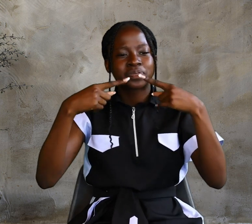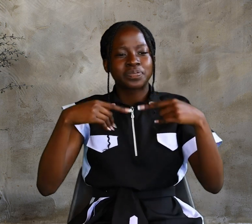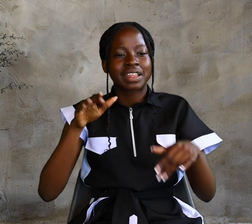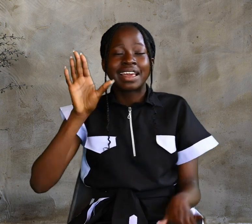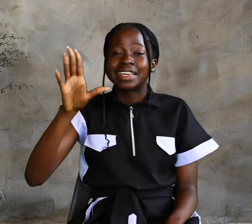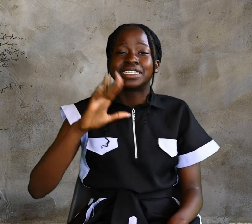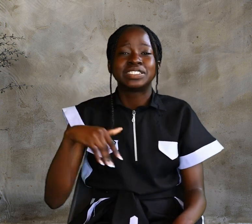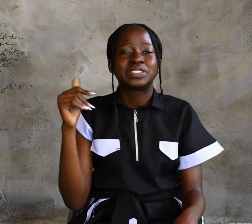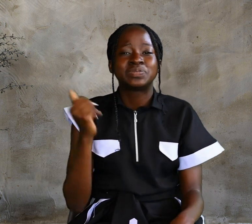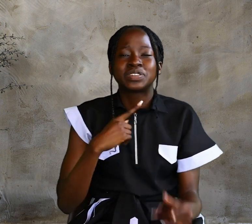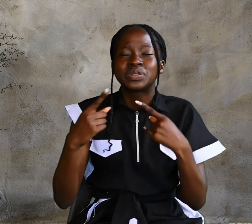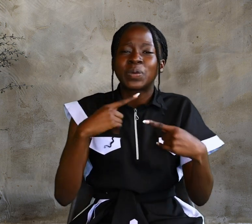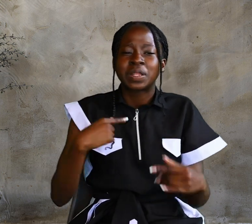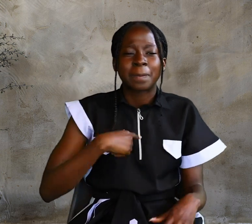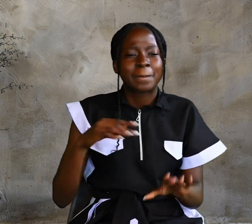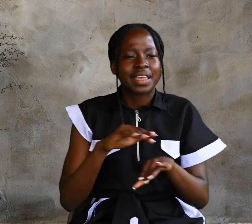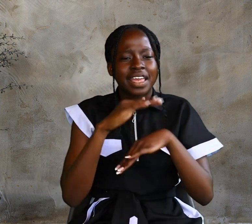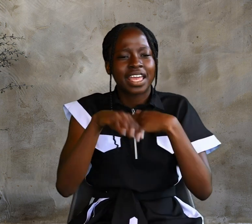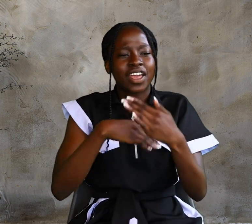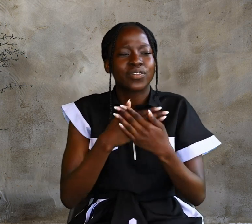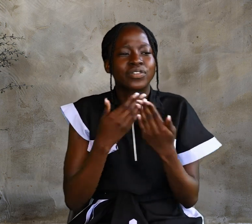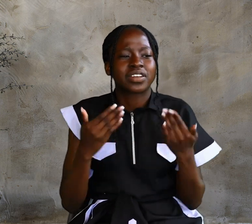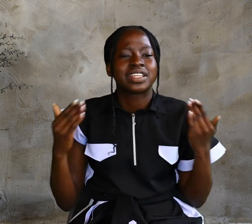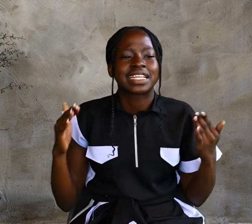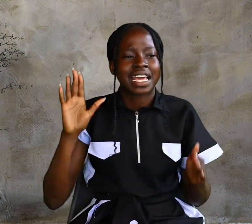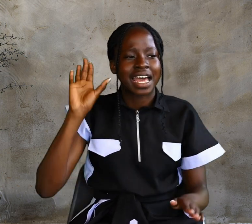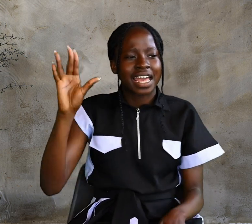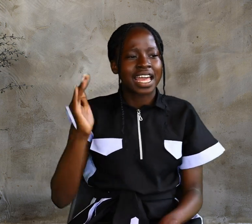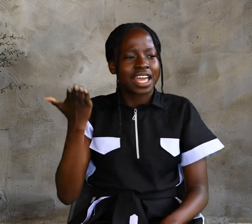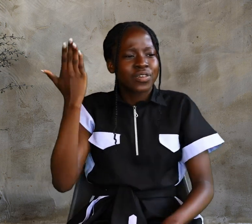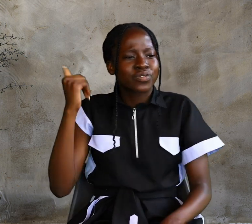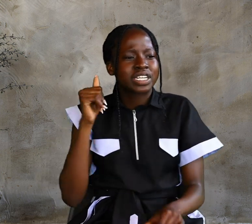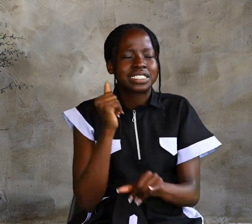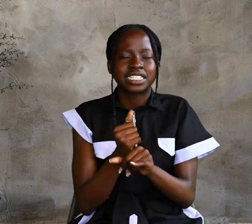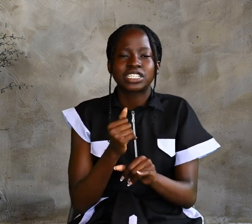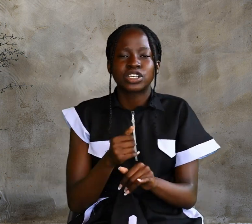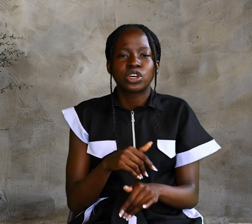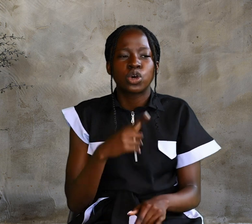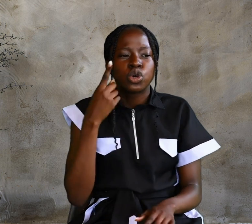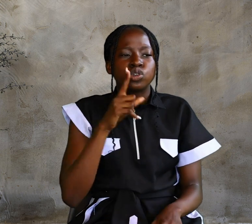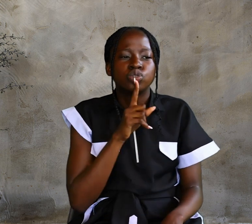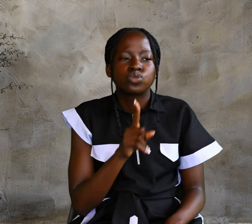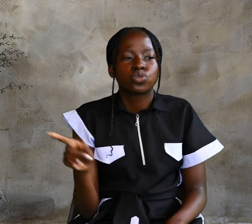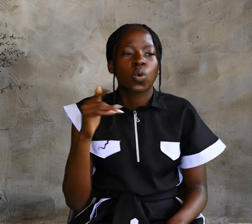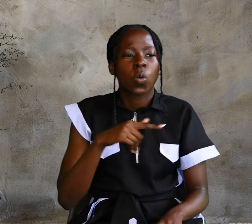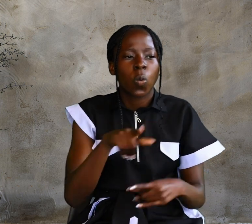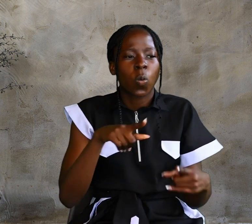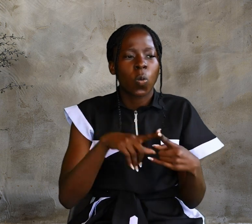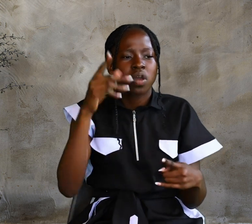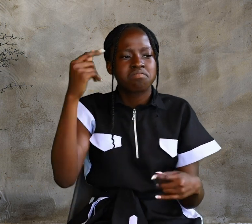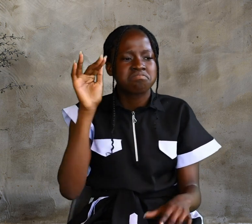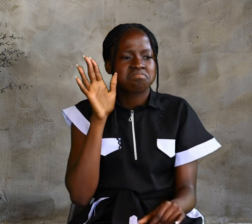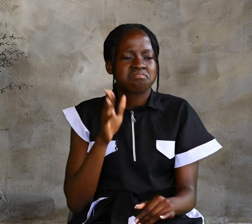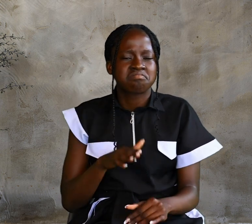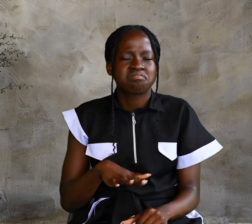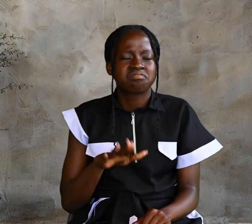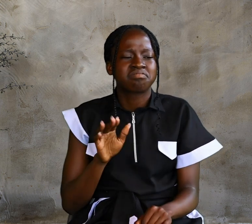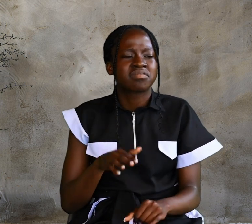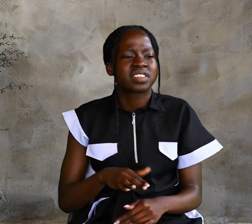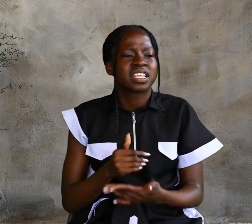He told me everything I ever did. So when the Samaritans came to him, They urged him to